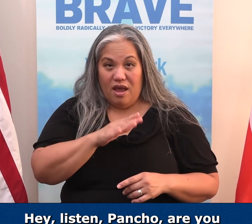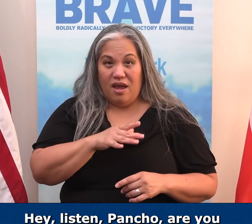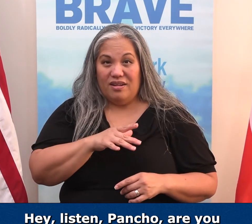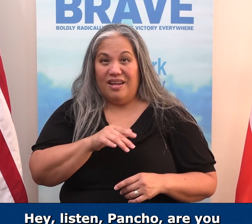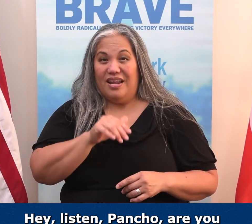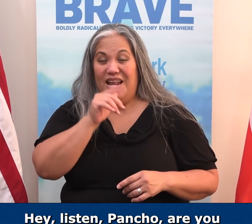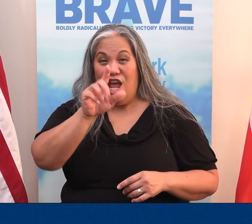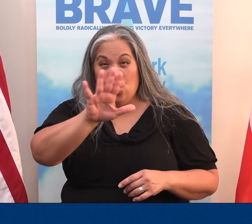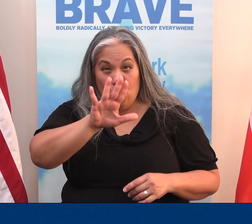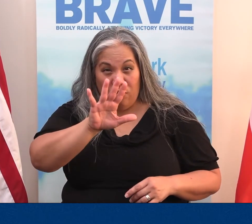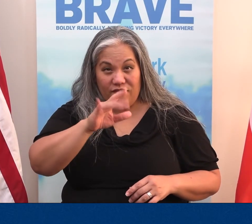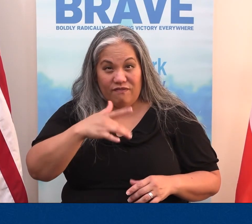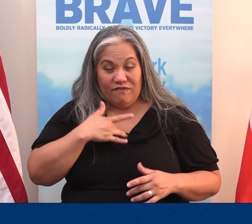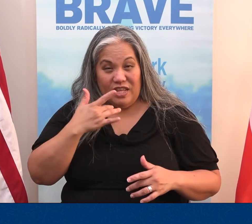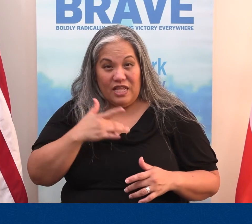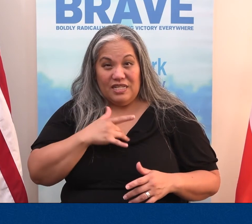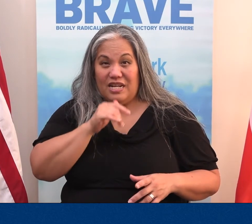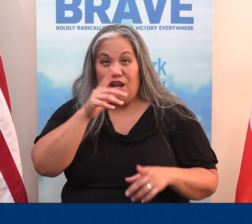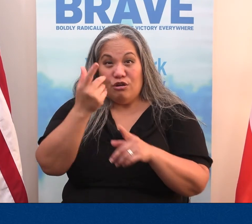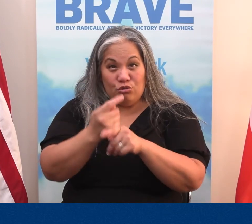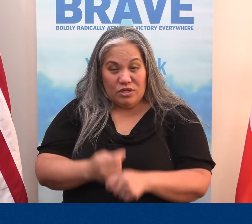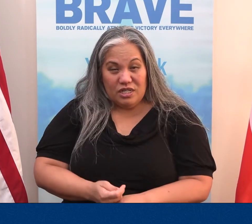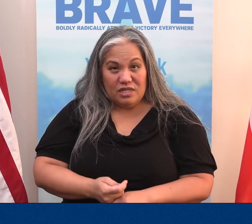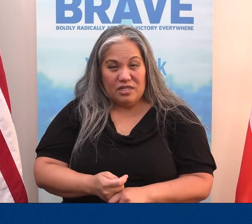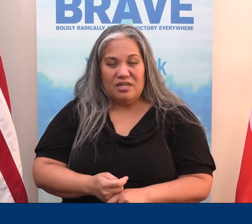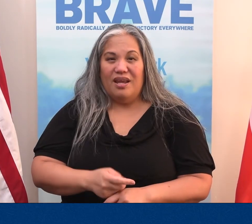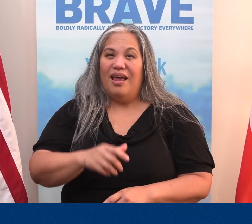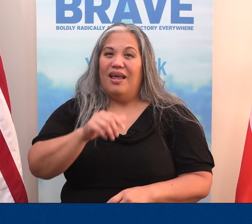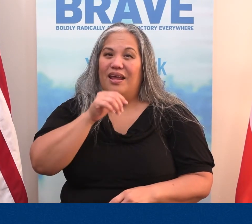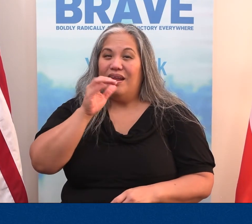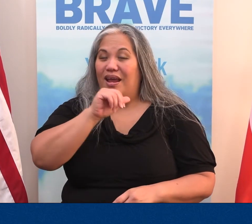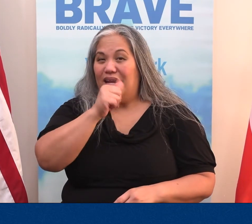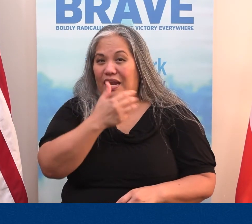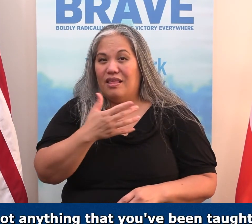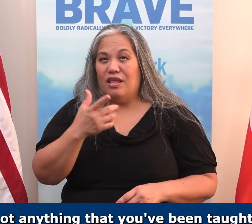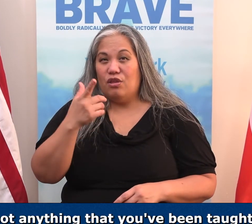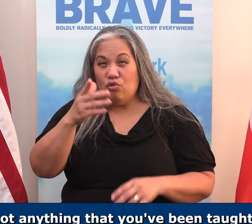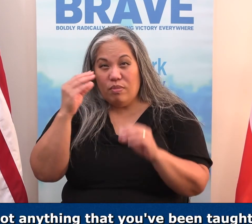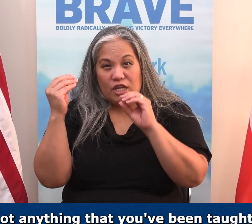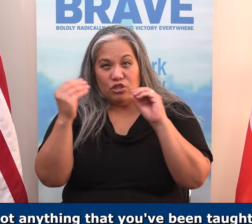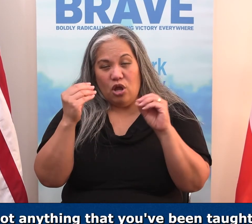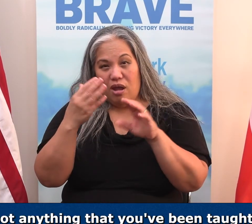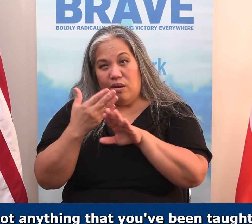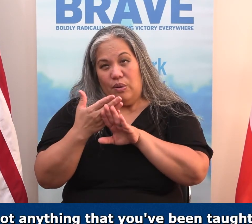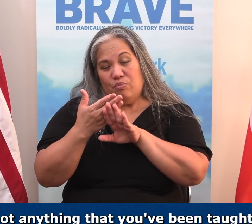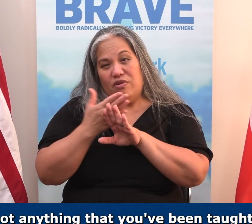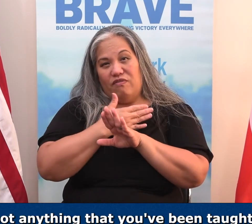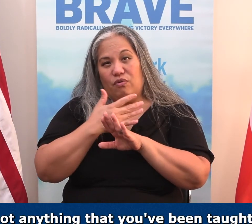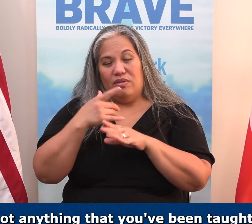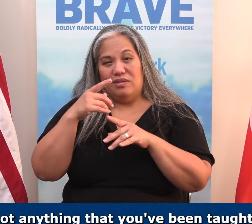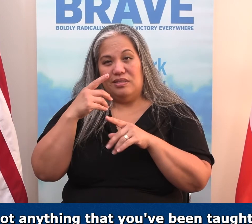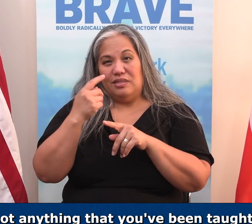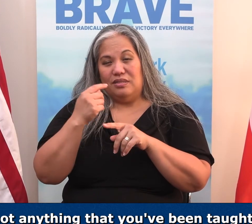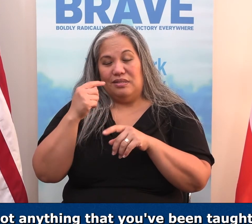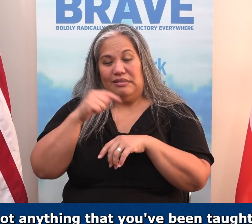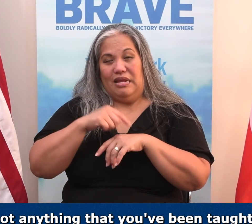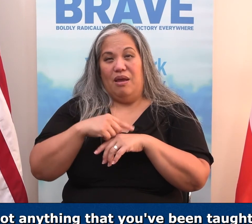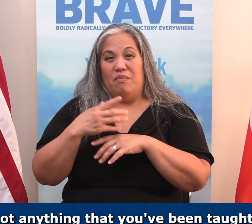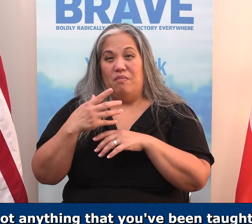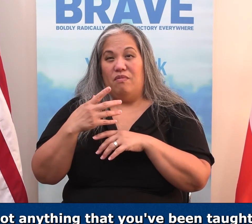Word of God, not your feelings, not your traditions, not anything that you've been taught previous to this time by religious